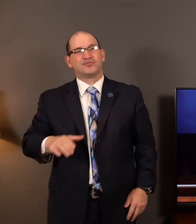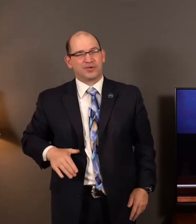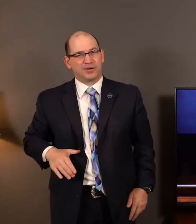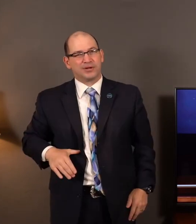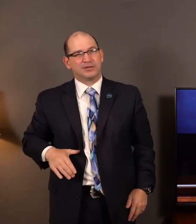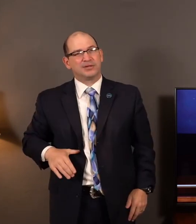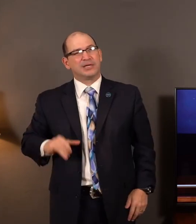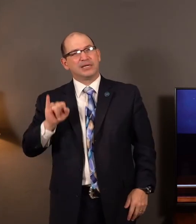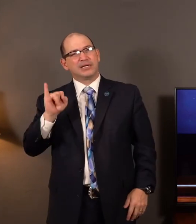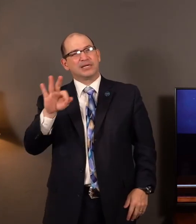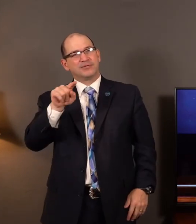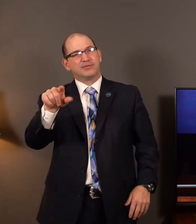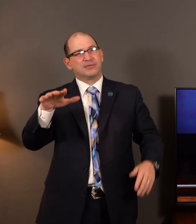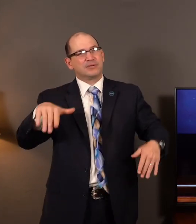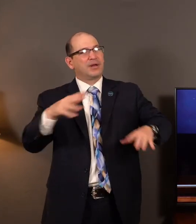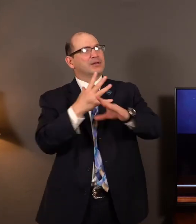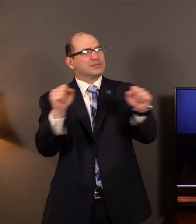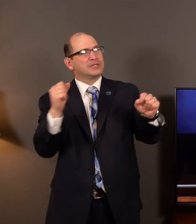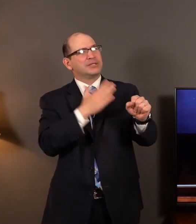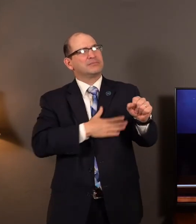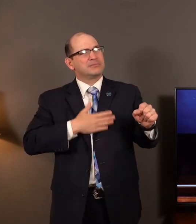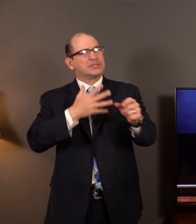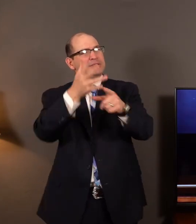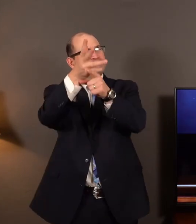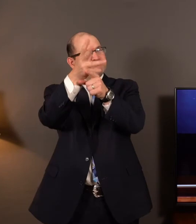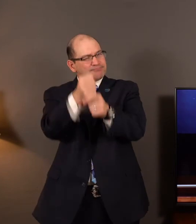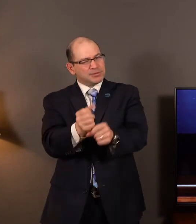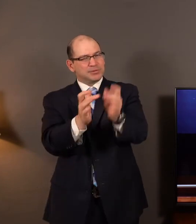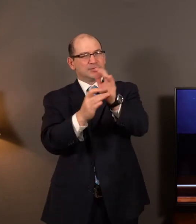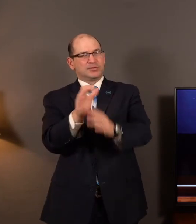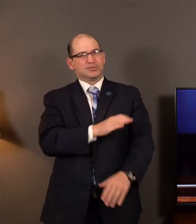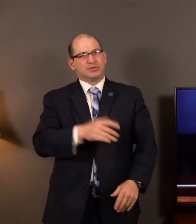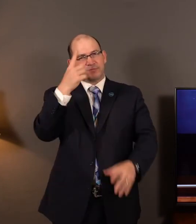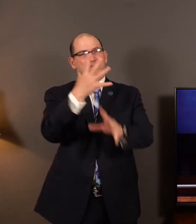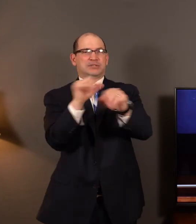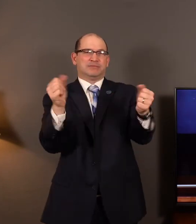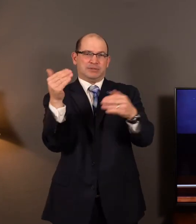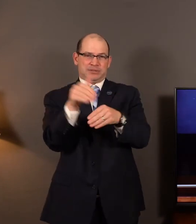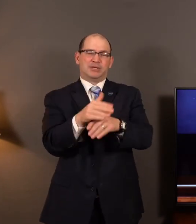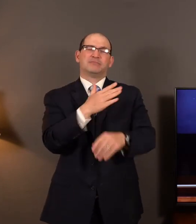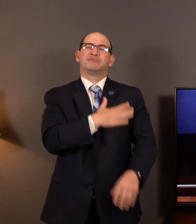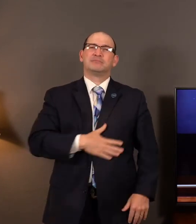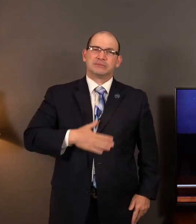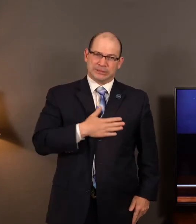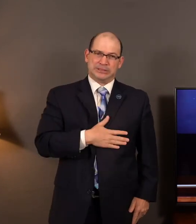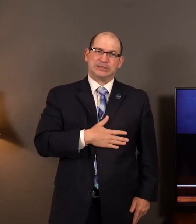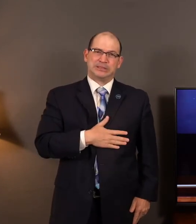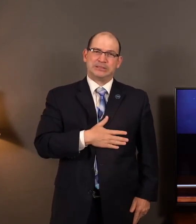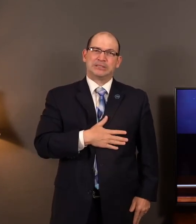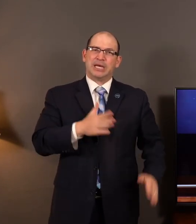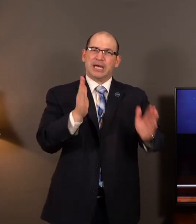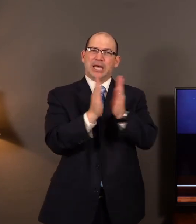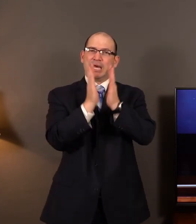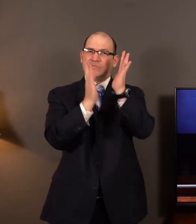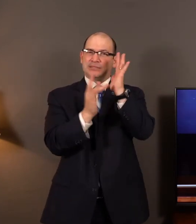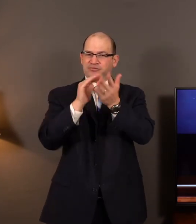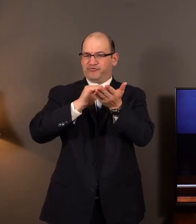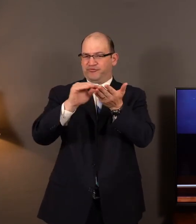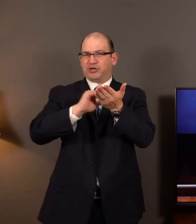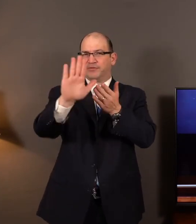believe in Him, and receive Him as your Savior? Ask Him to pay for your sins that are taking heaven someday. And then tonight, if you're watching